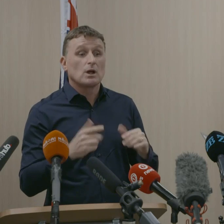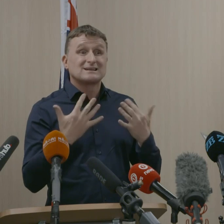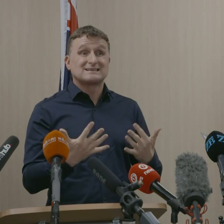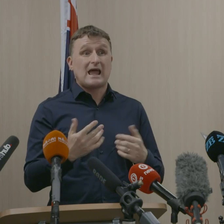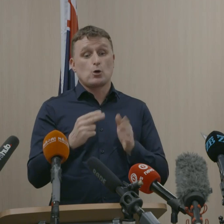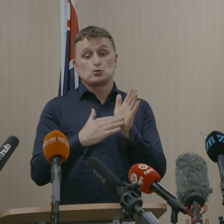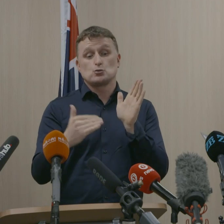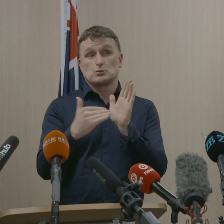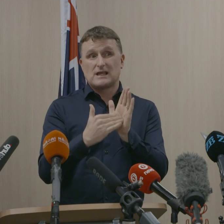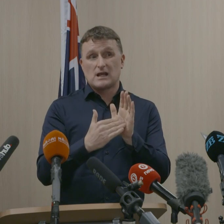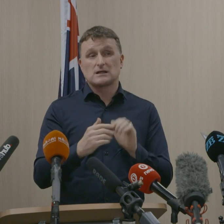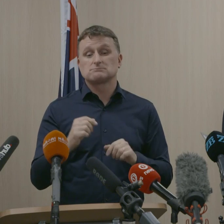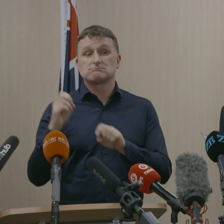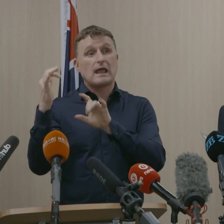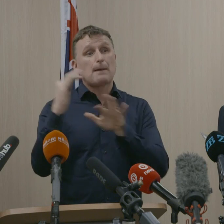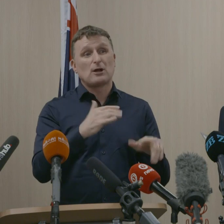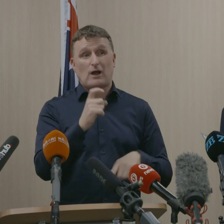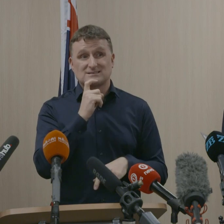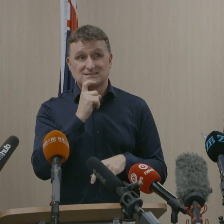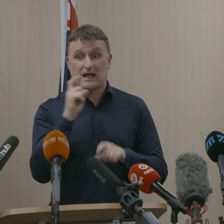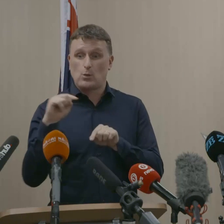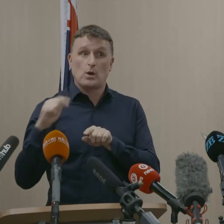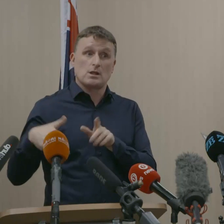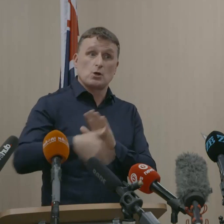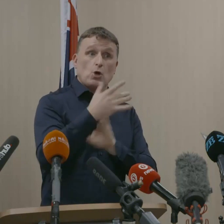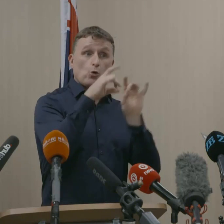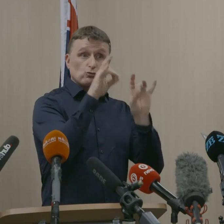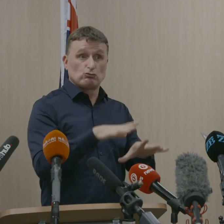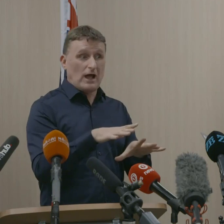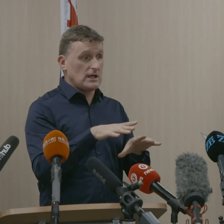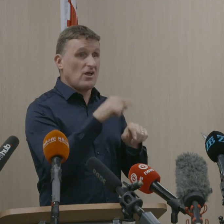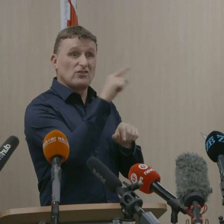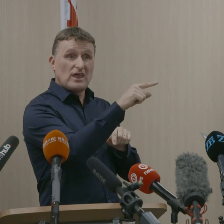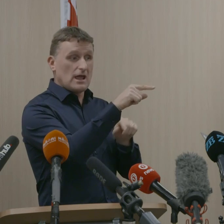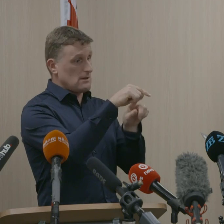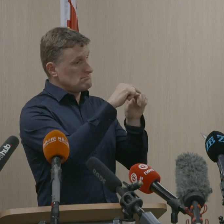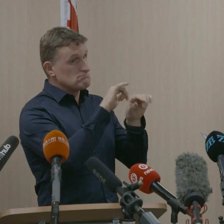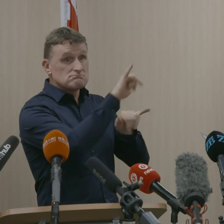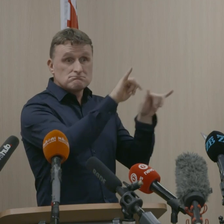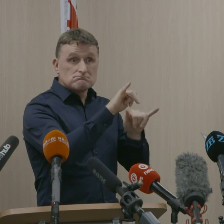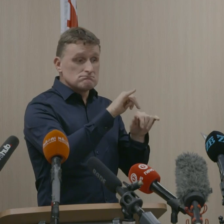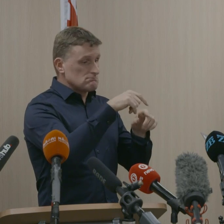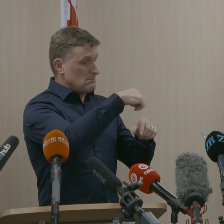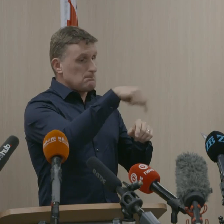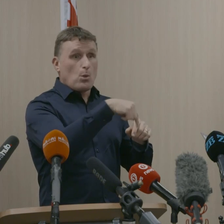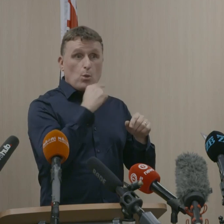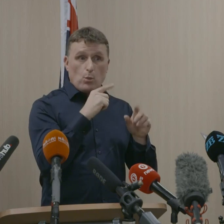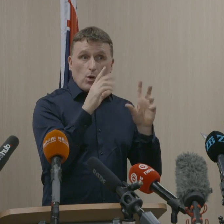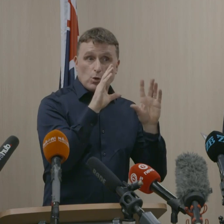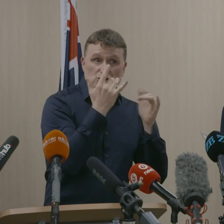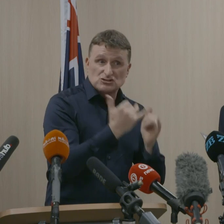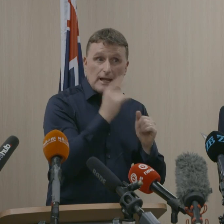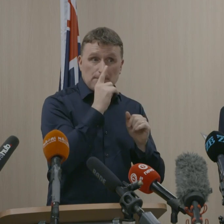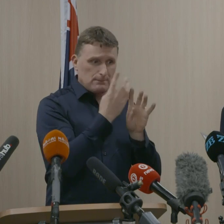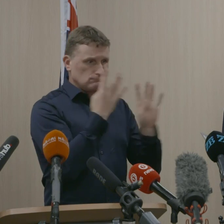Immigration New Zealand to Australian ports to check that all travellers to New Zealand have proof of a negative pre-departure test. This means